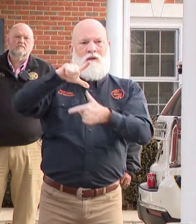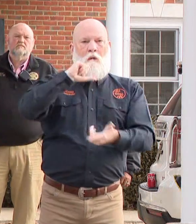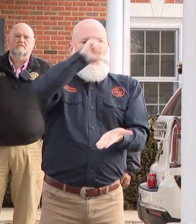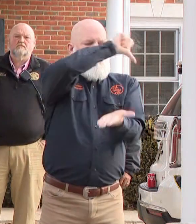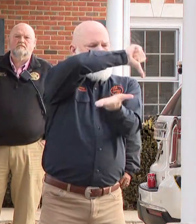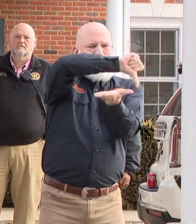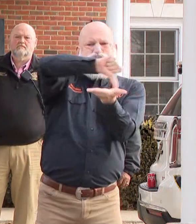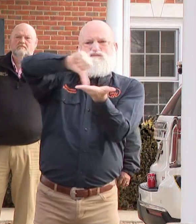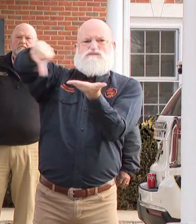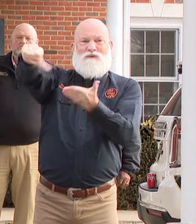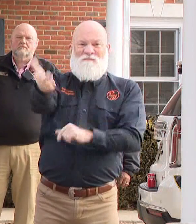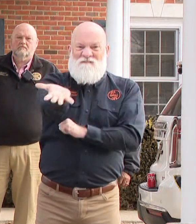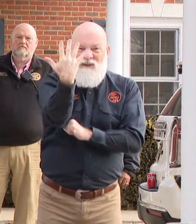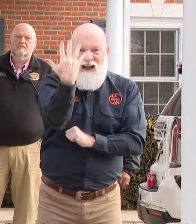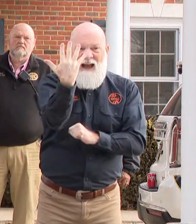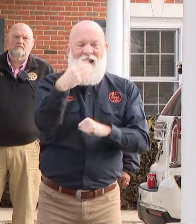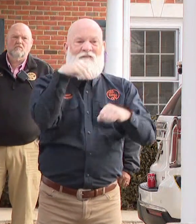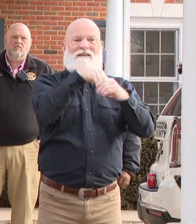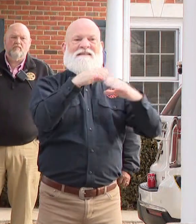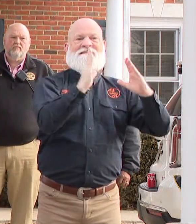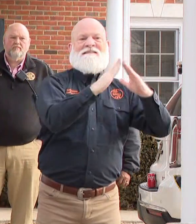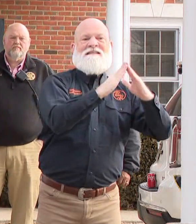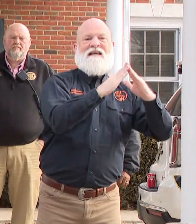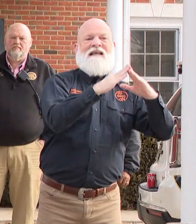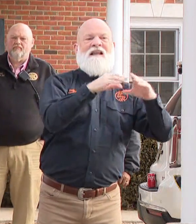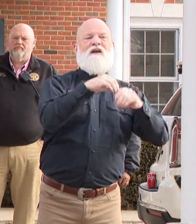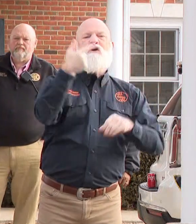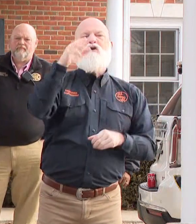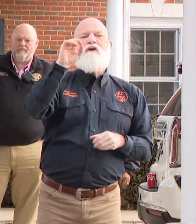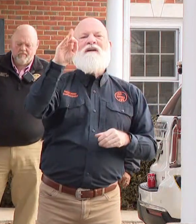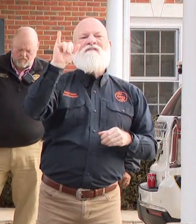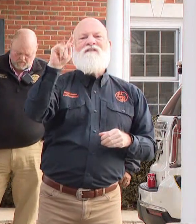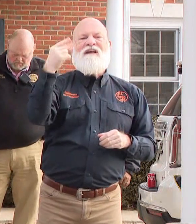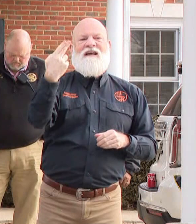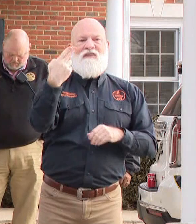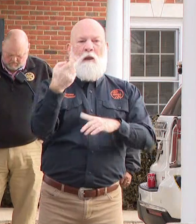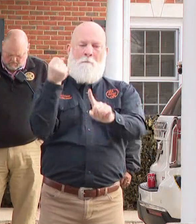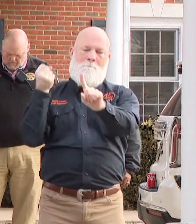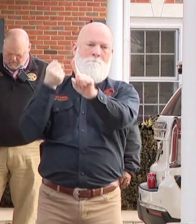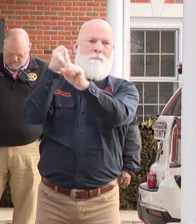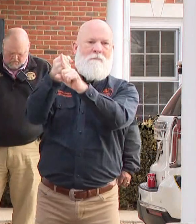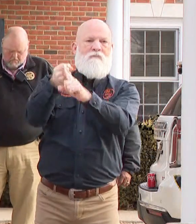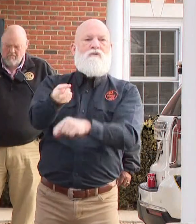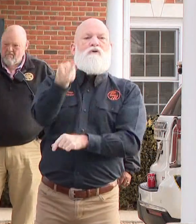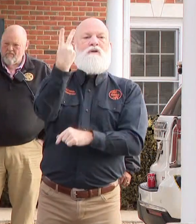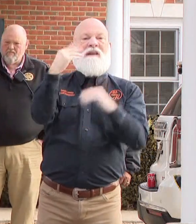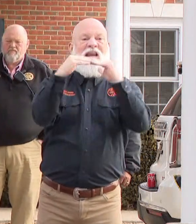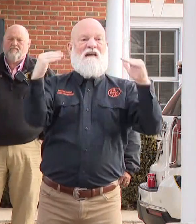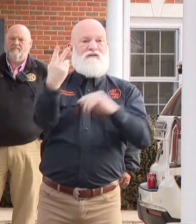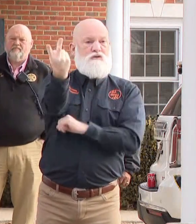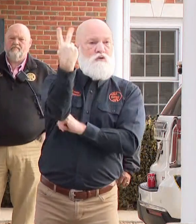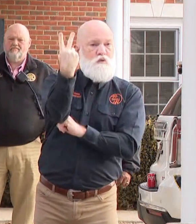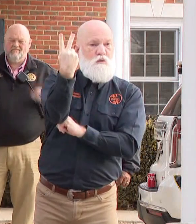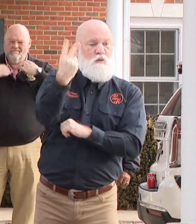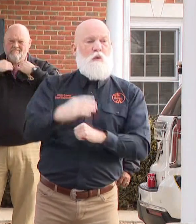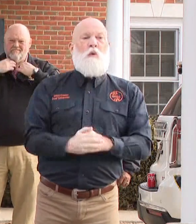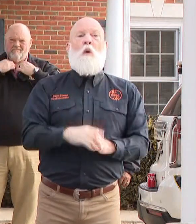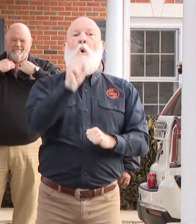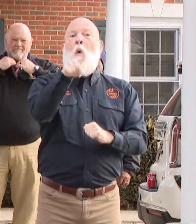impacted by two EF1s, two EF2s, and one EF3 tornado.